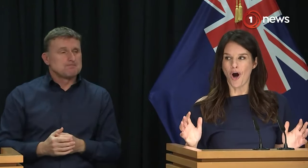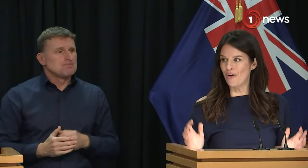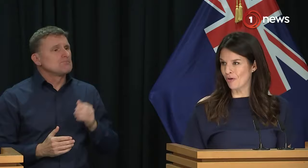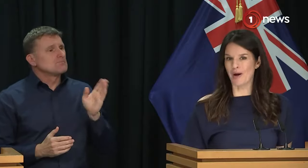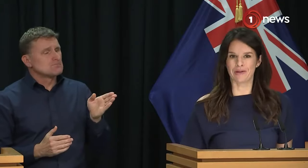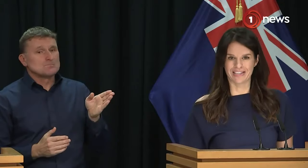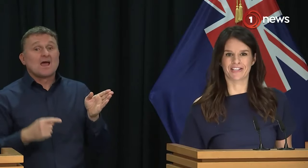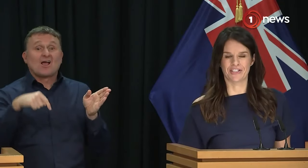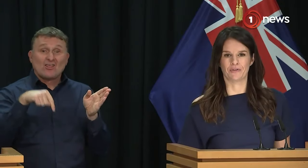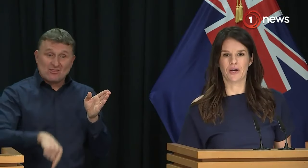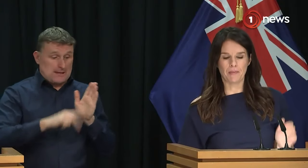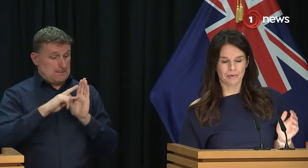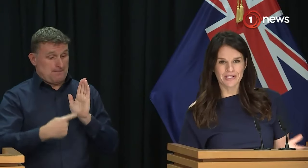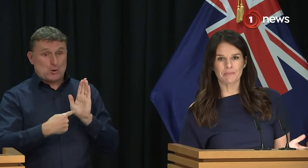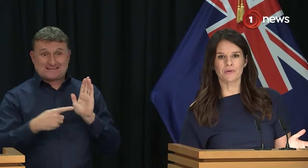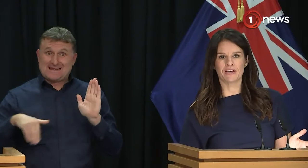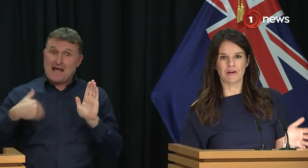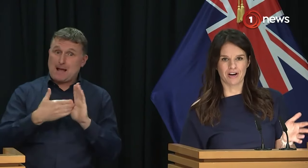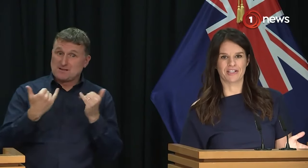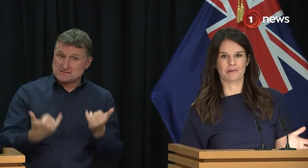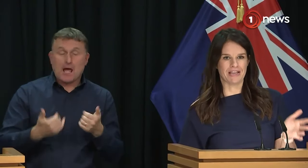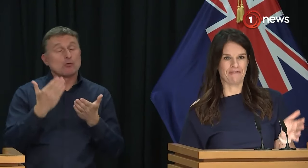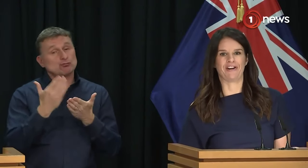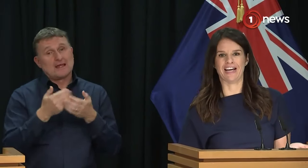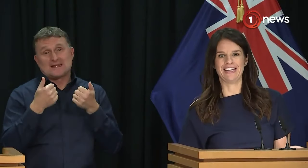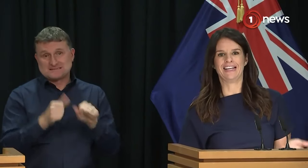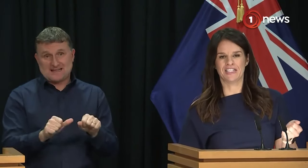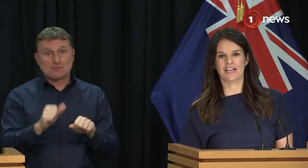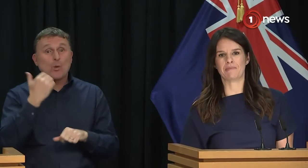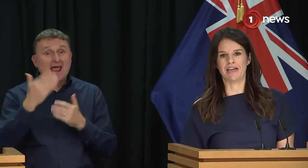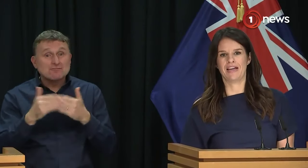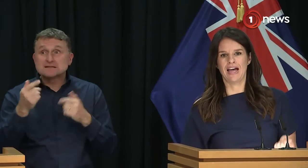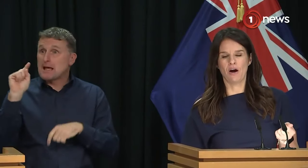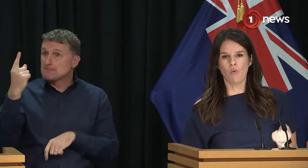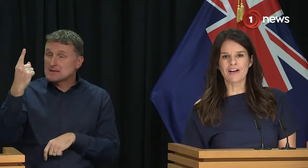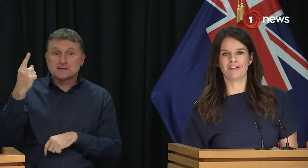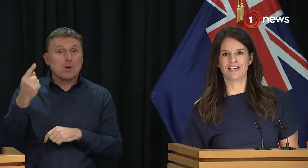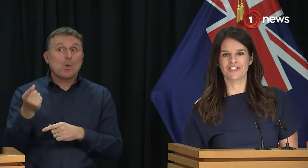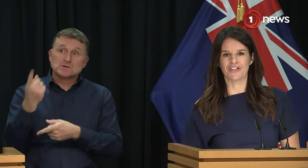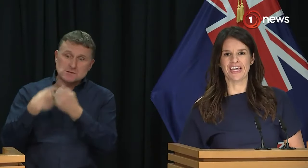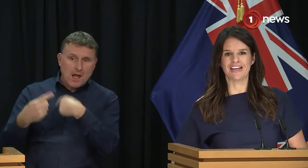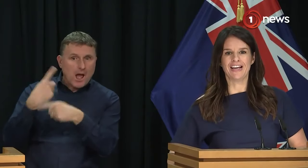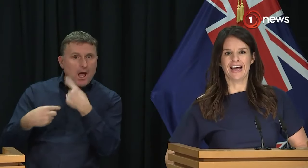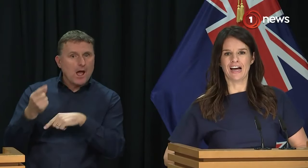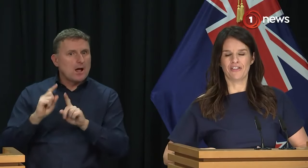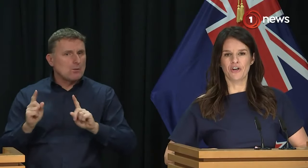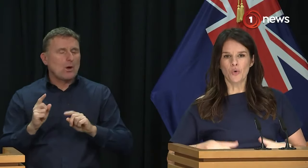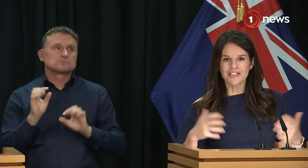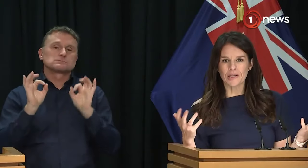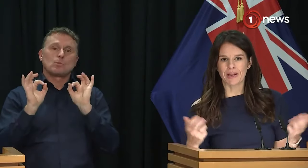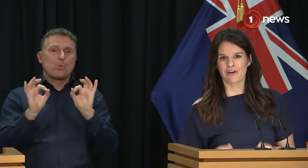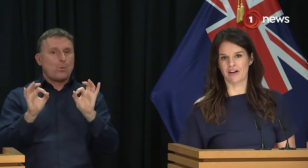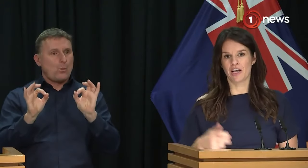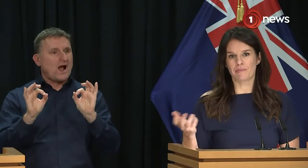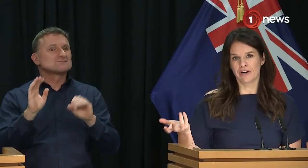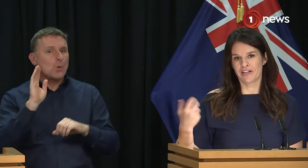has been overwhelmingly successful. Principals have been writing to me every day telling me how wonderful it is to hear the